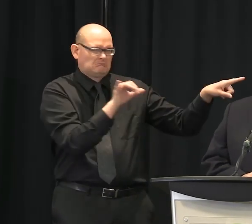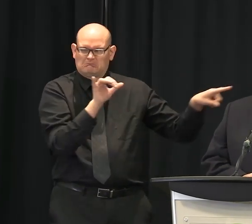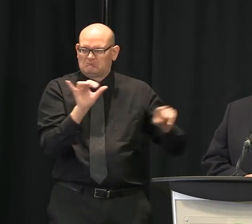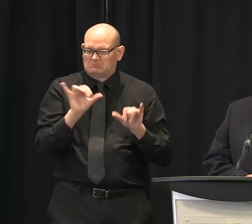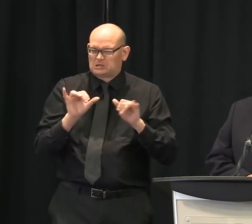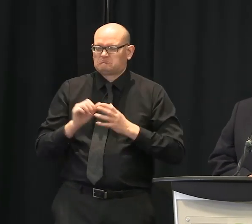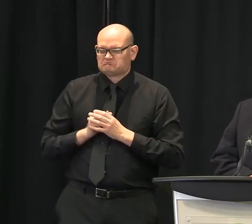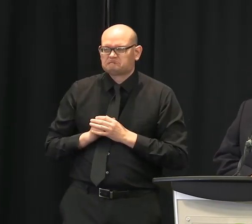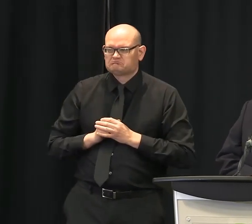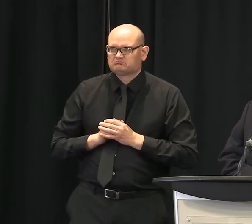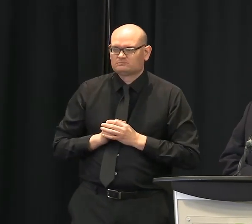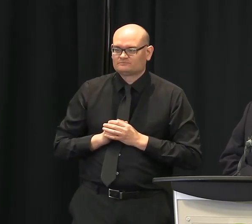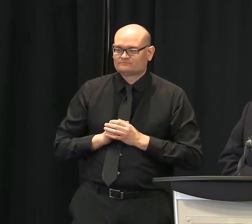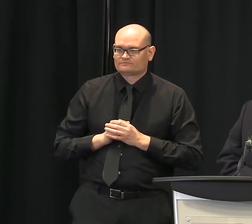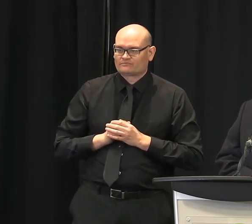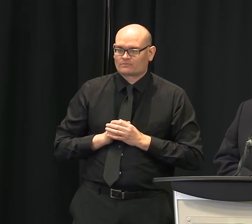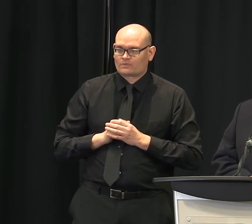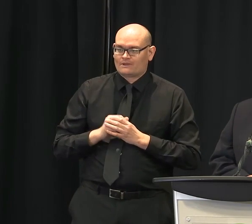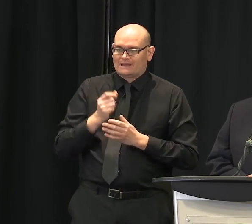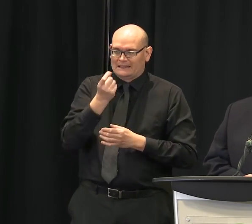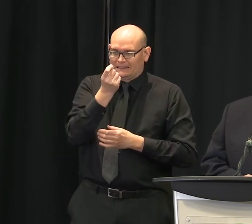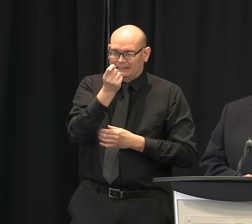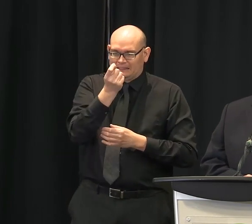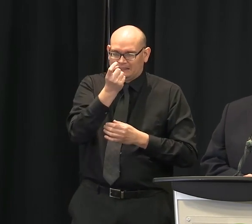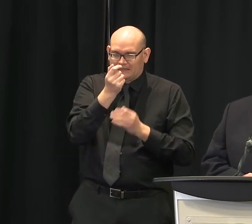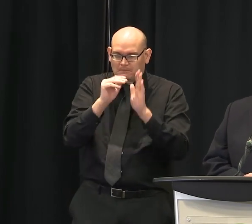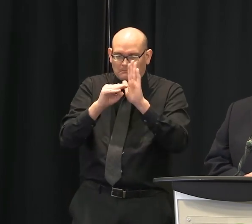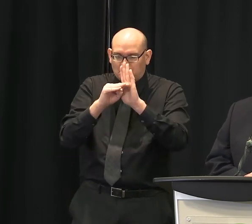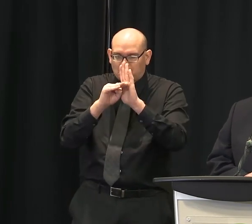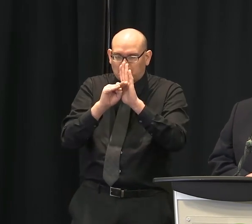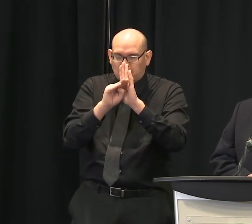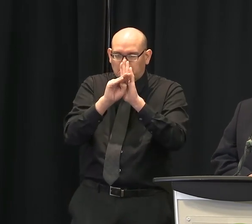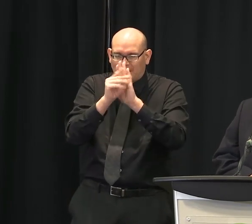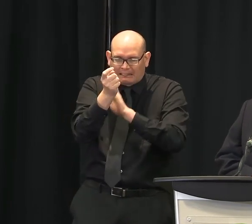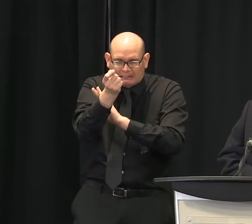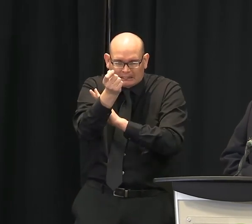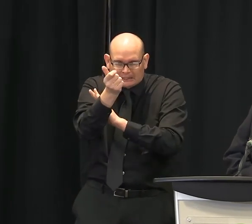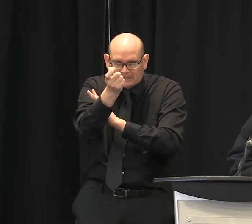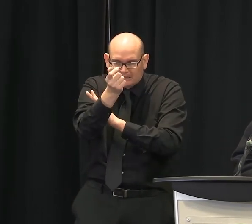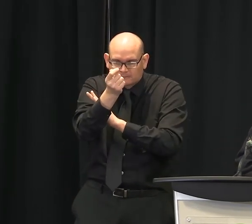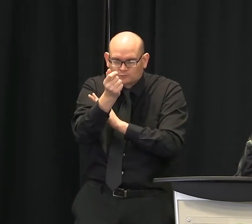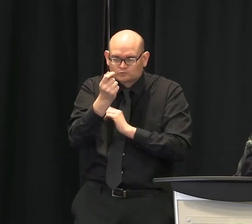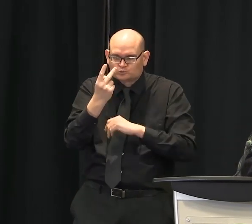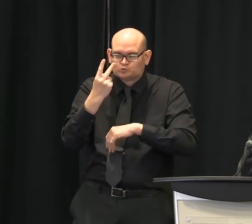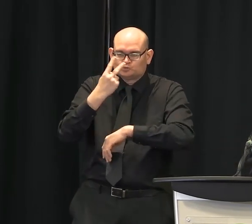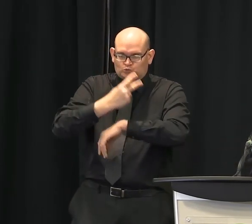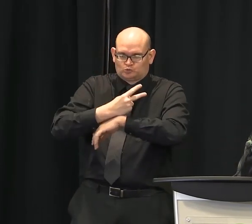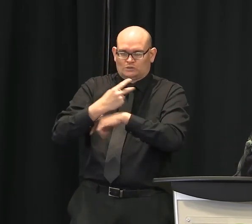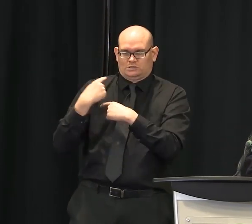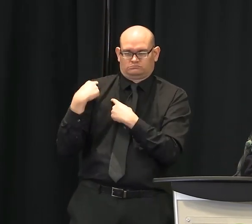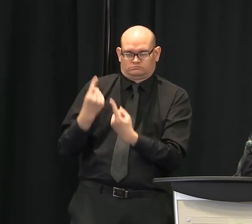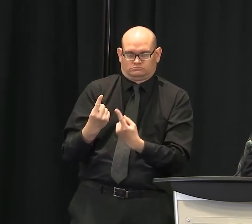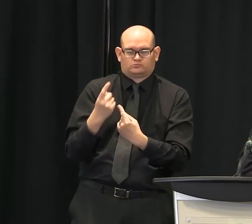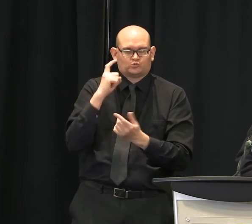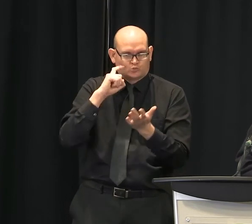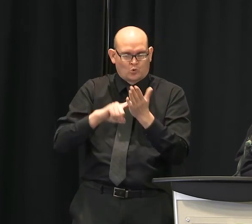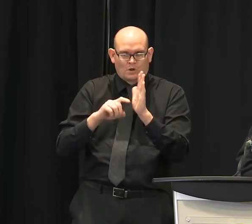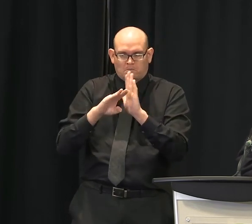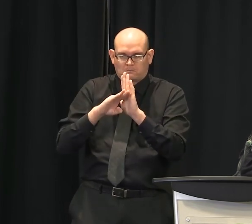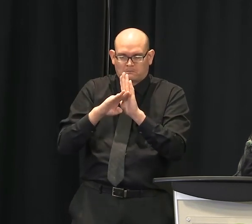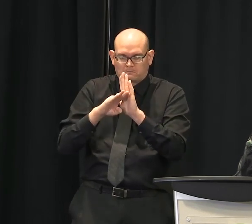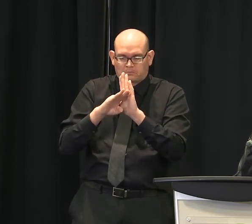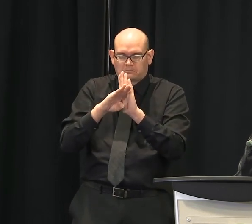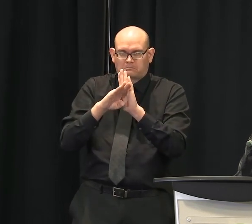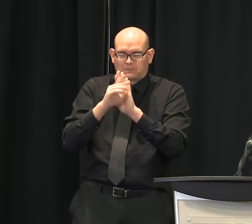we saw a little bump in the last two days, but it was small. Before then, as I said last